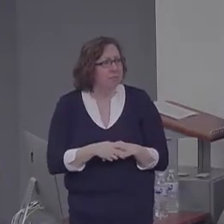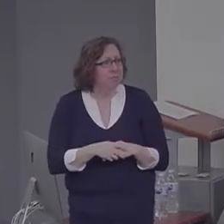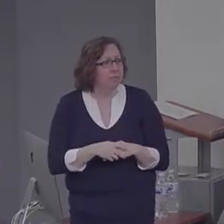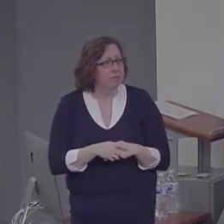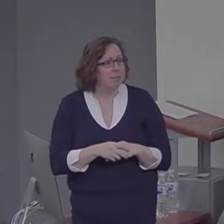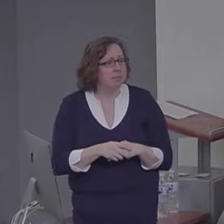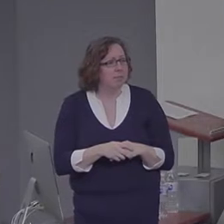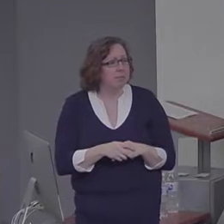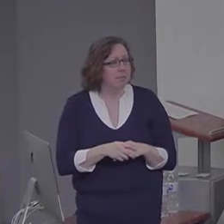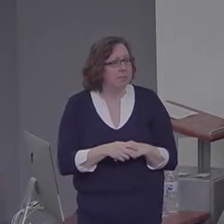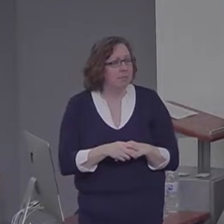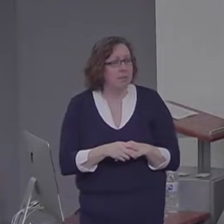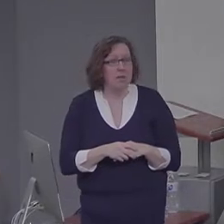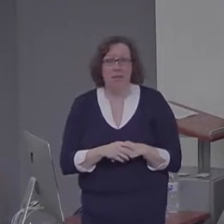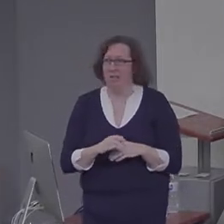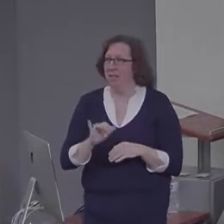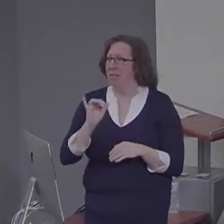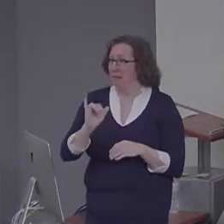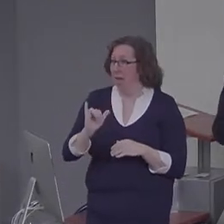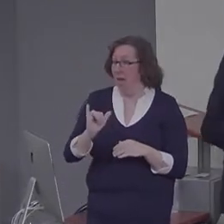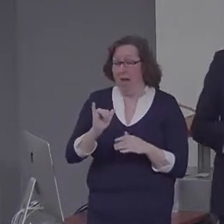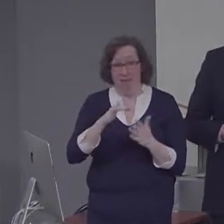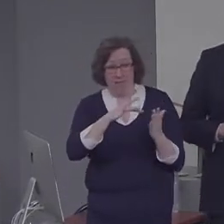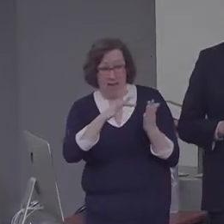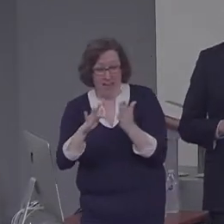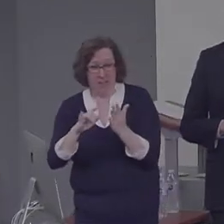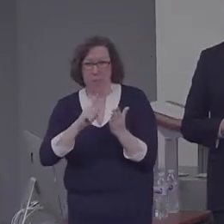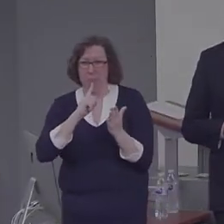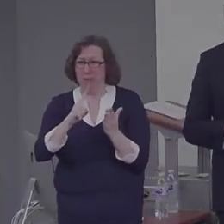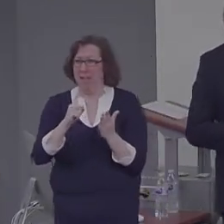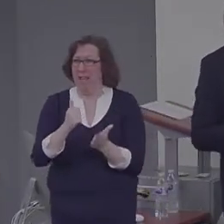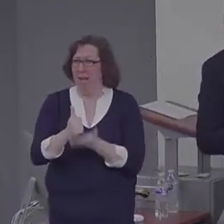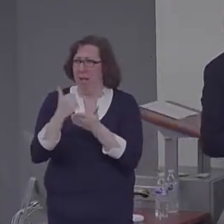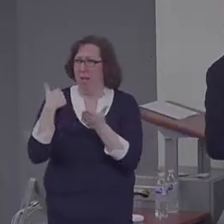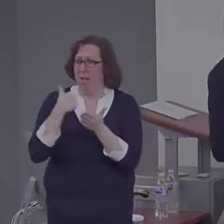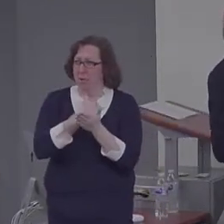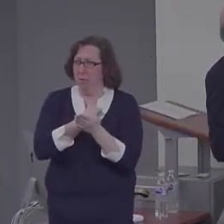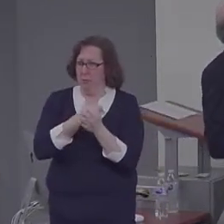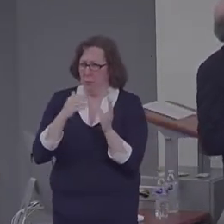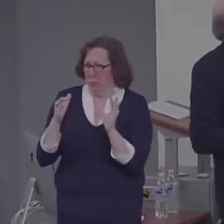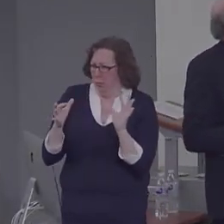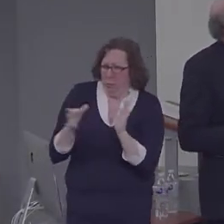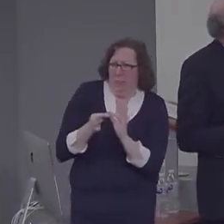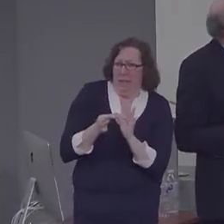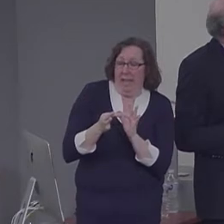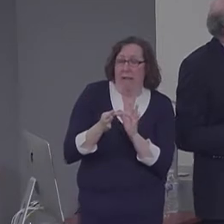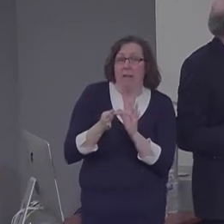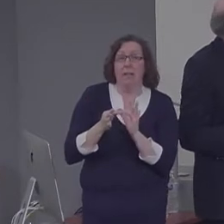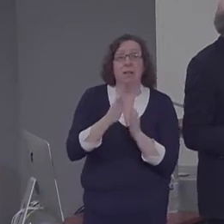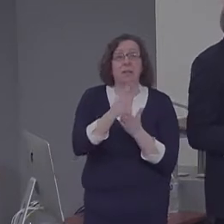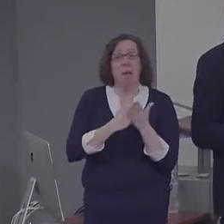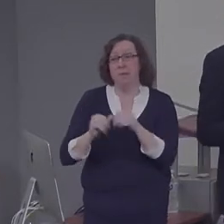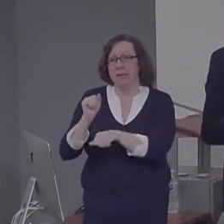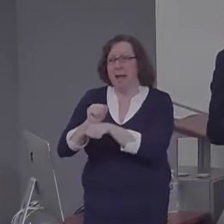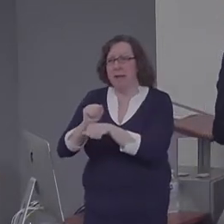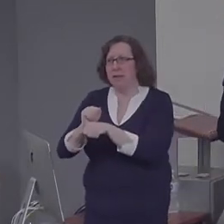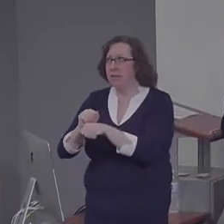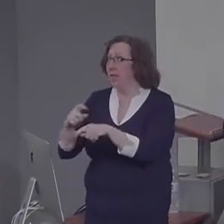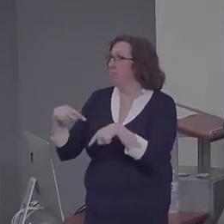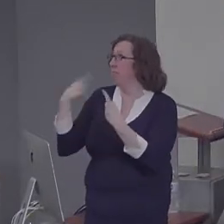the link between episodic retrieval and these tasks that we normally don't think of as memory tasks. But do they have any practical